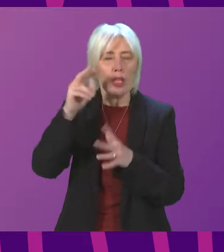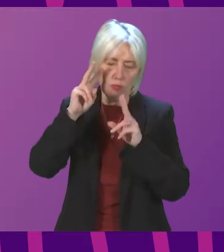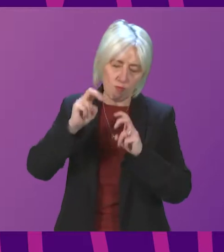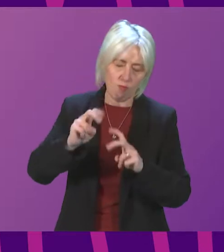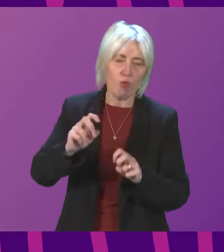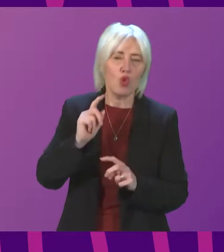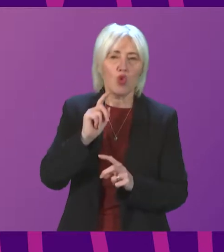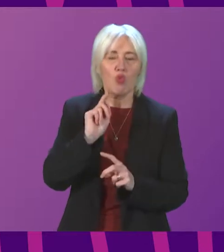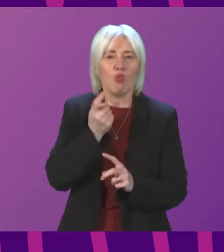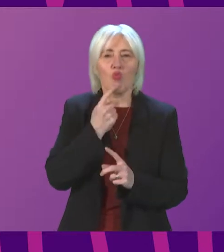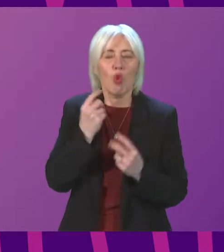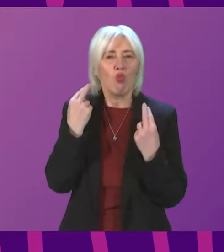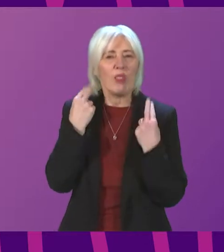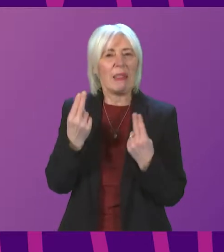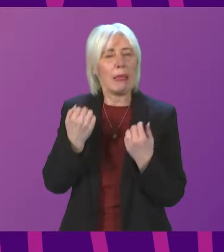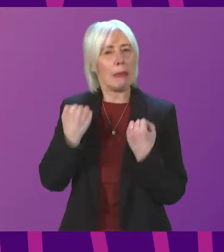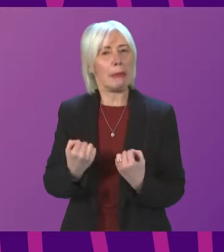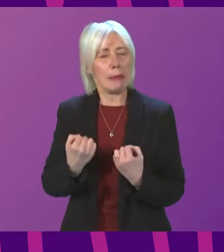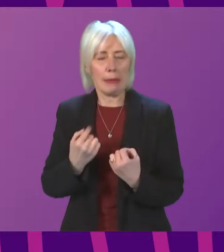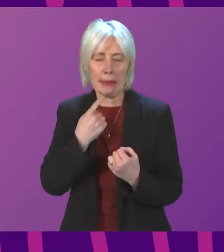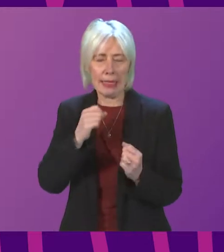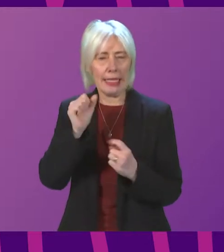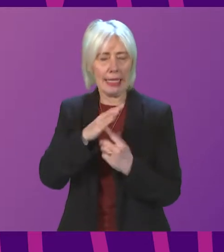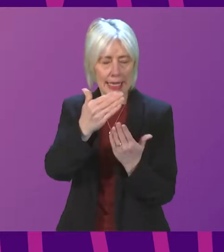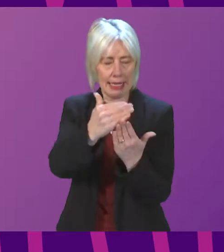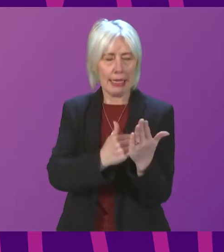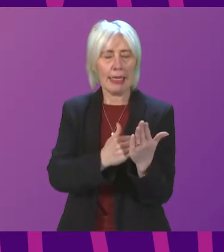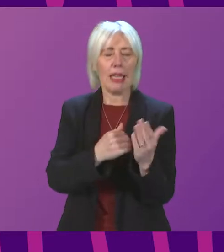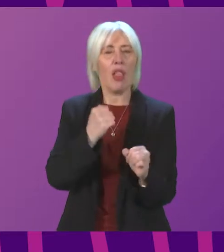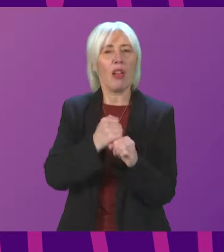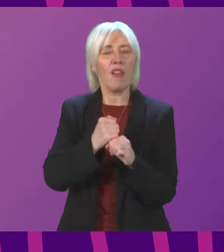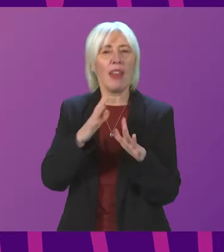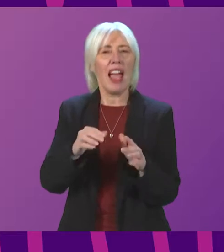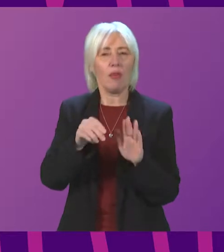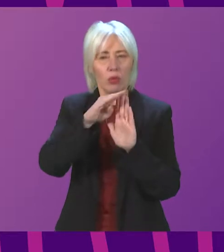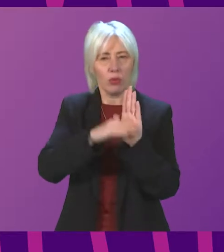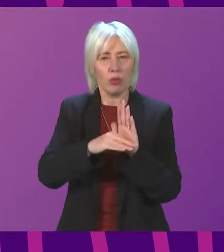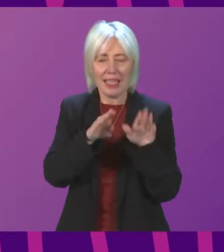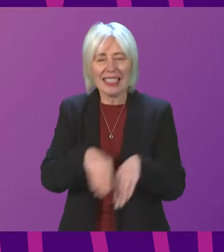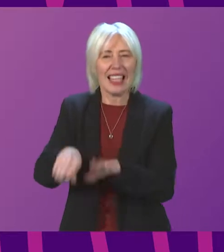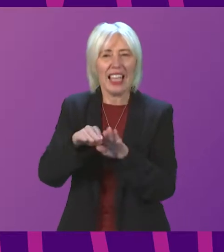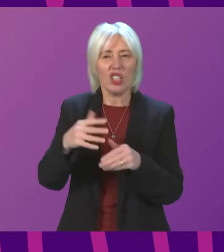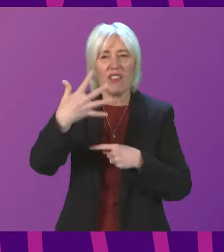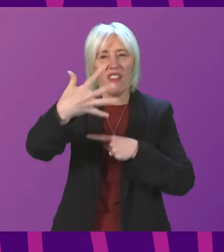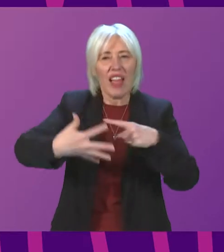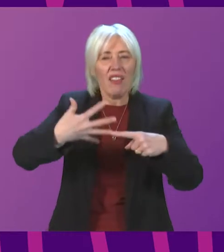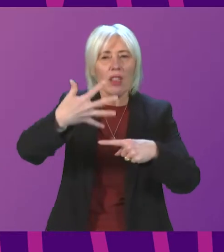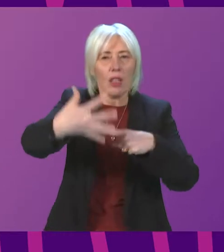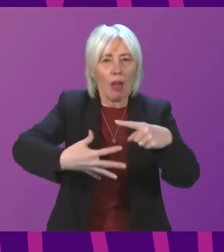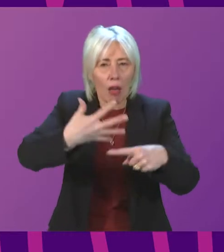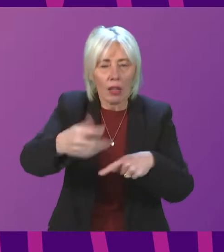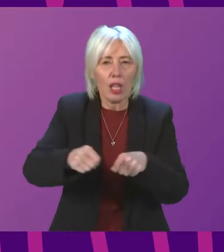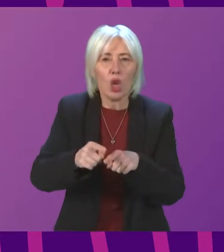and it made key recommendations such as government setting resilience standards every five year, the need for